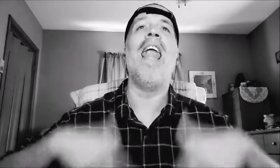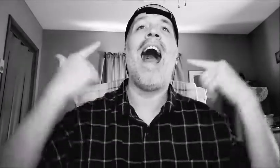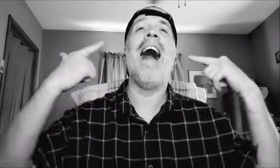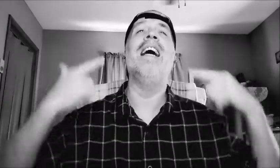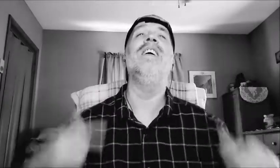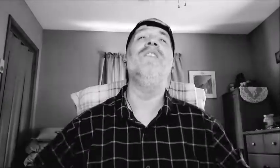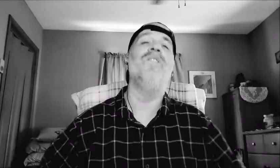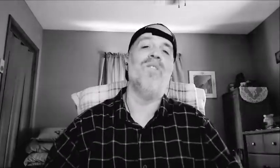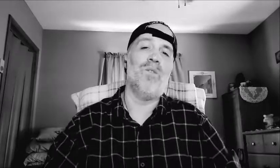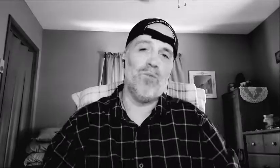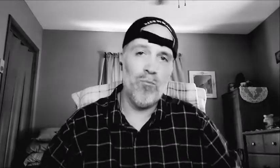life